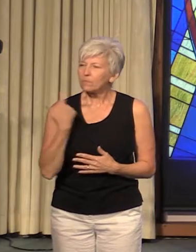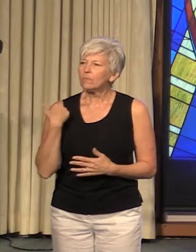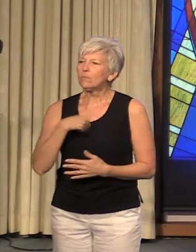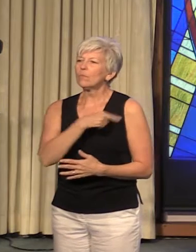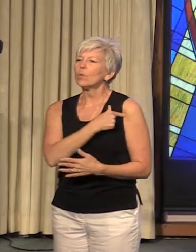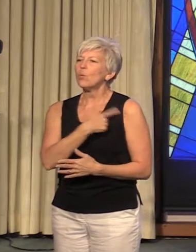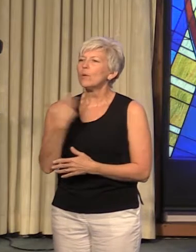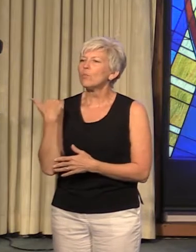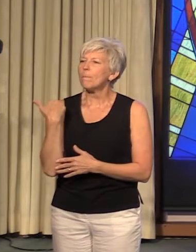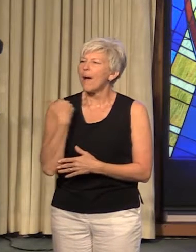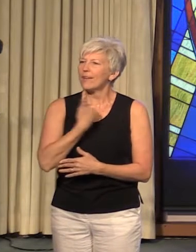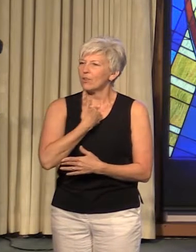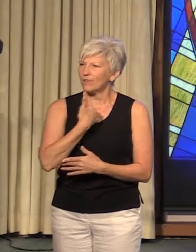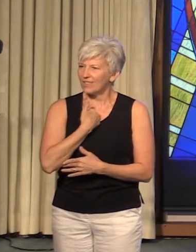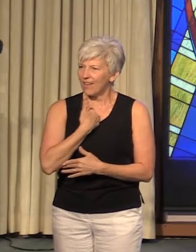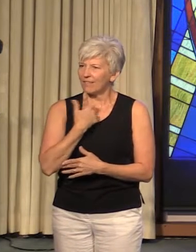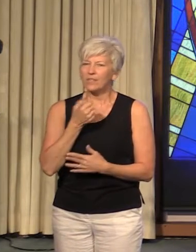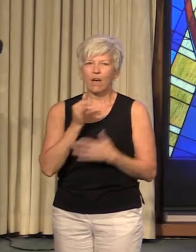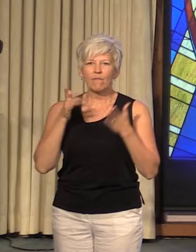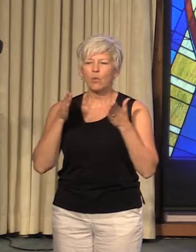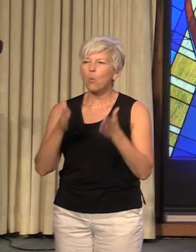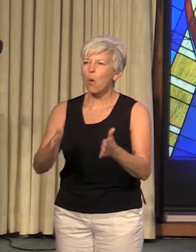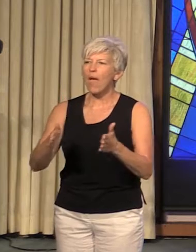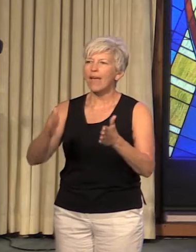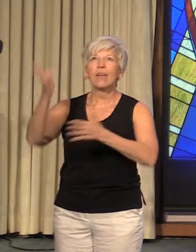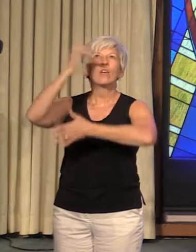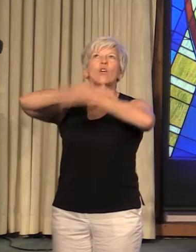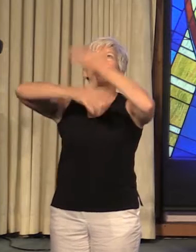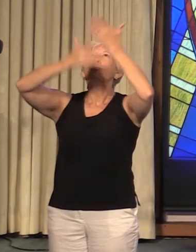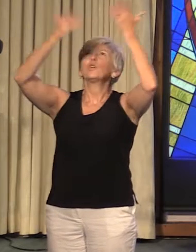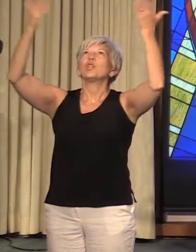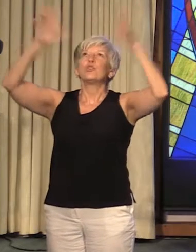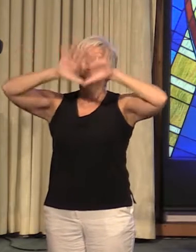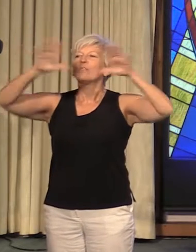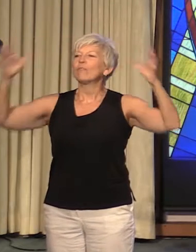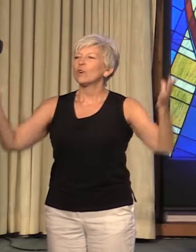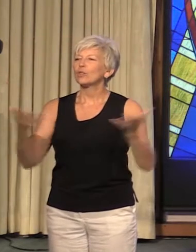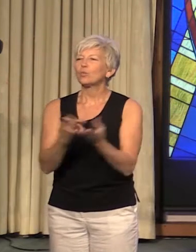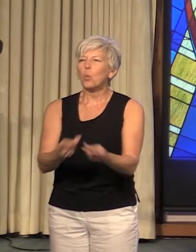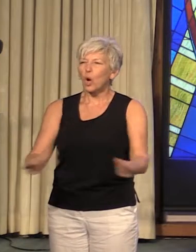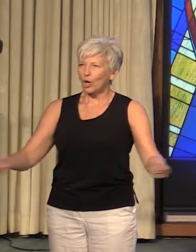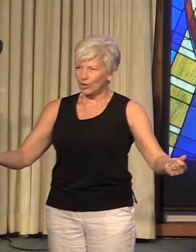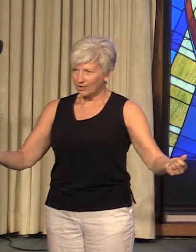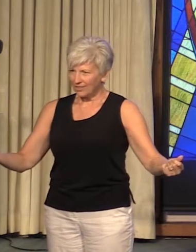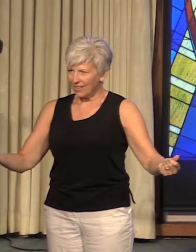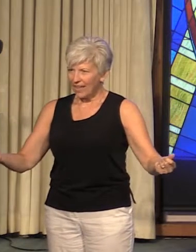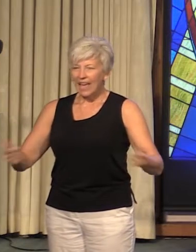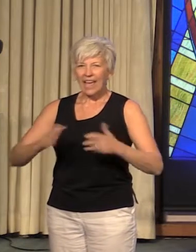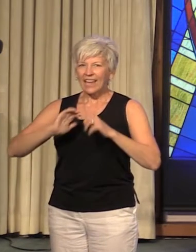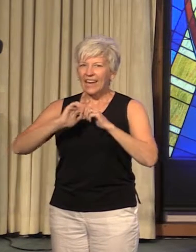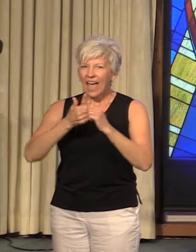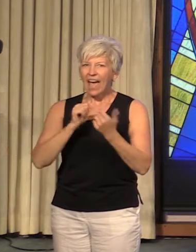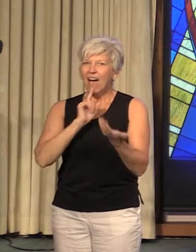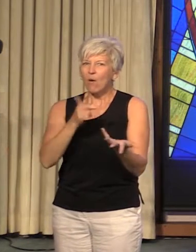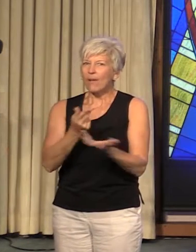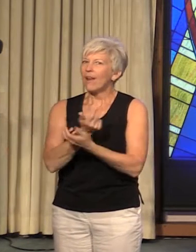ourselves of the way the universe works. We remind ourselves of the way the universe loves us,